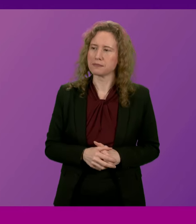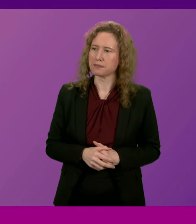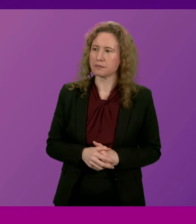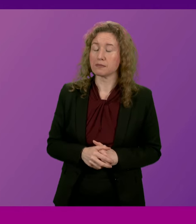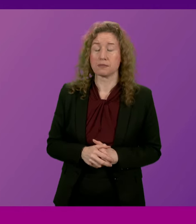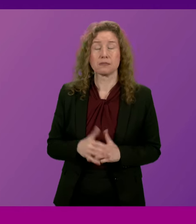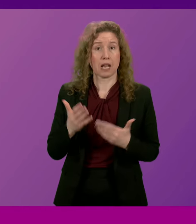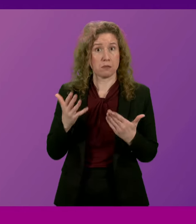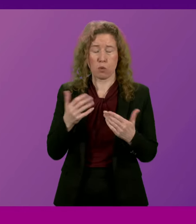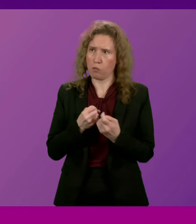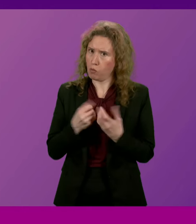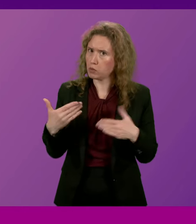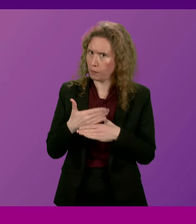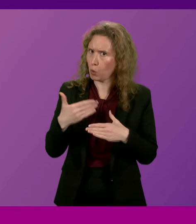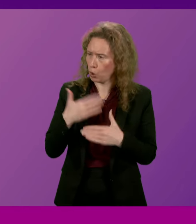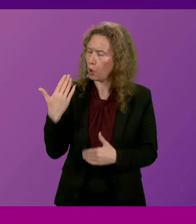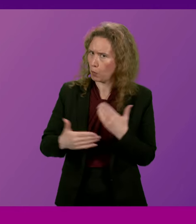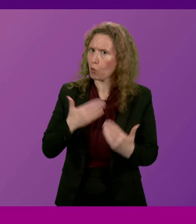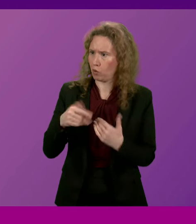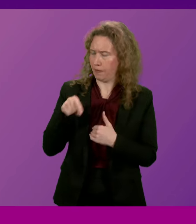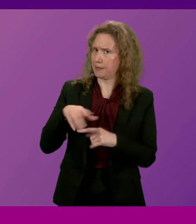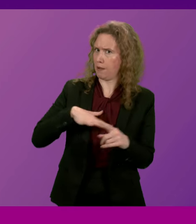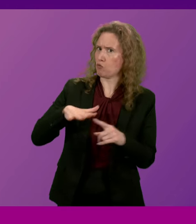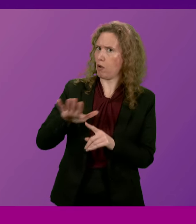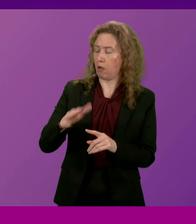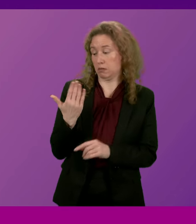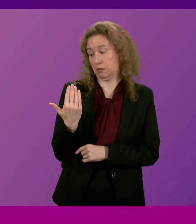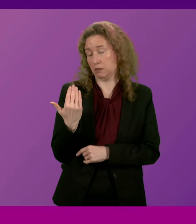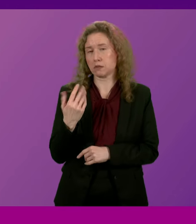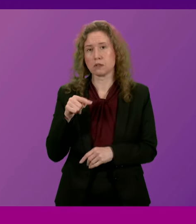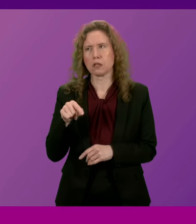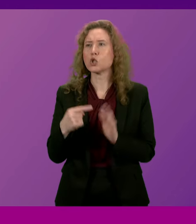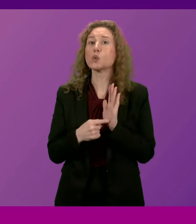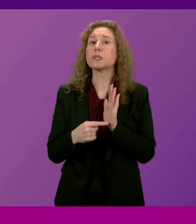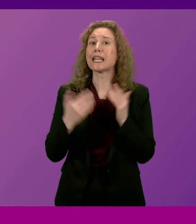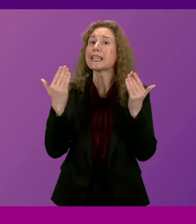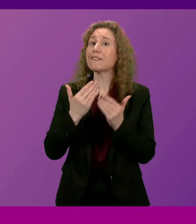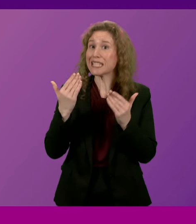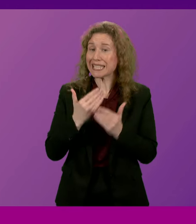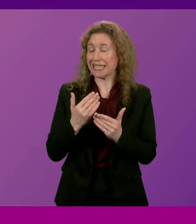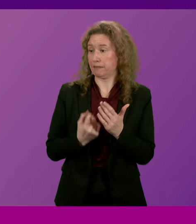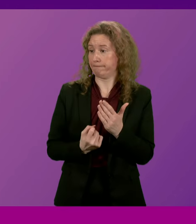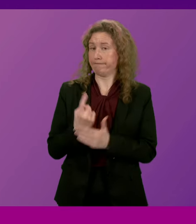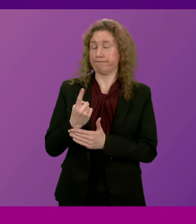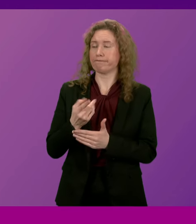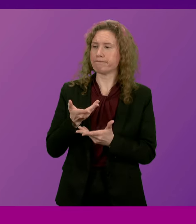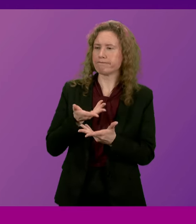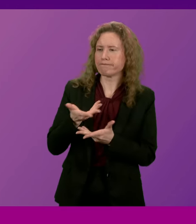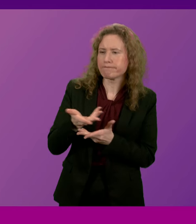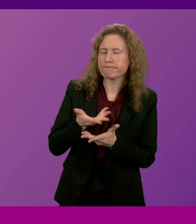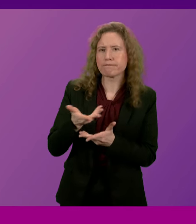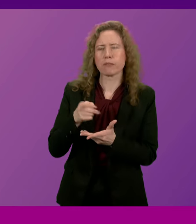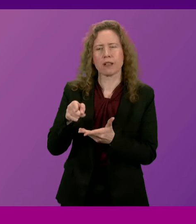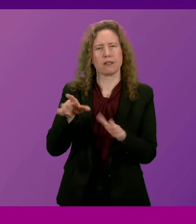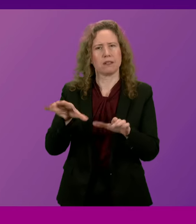work going on in this area, and just the other day on Tuesday evening, I had the pleasure to address the